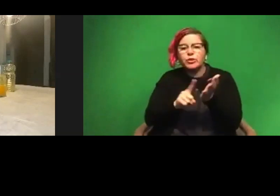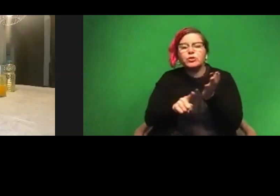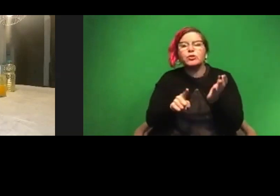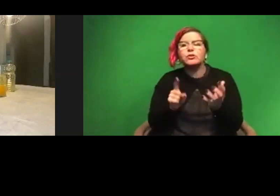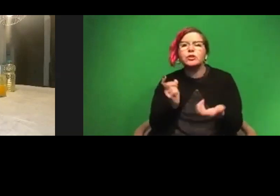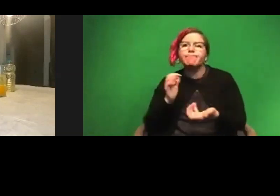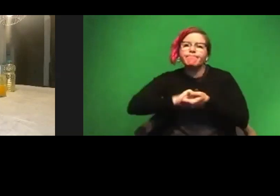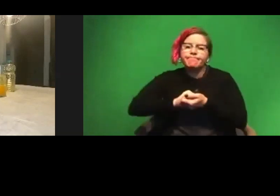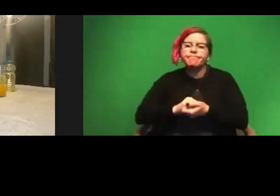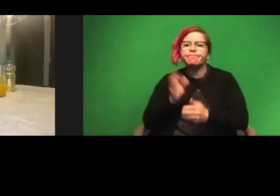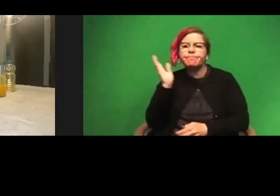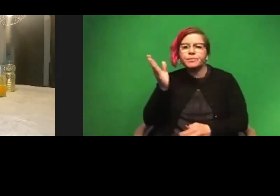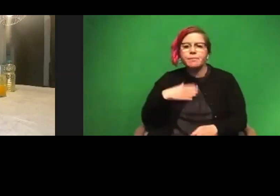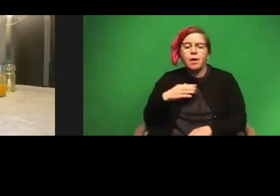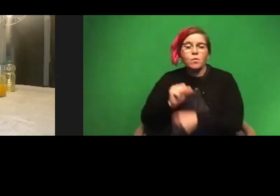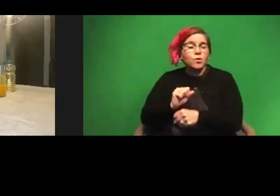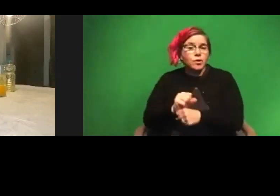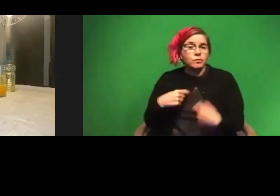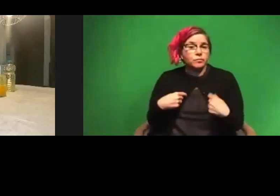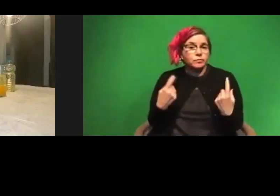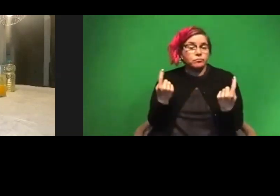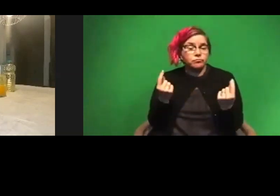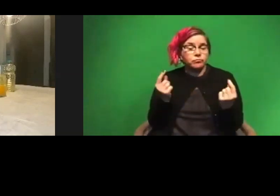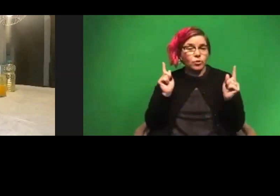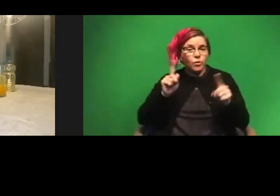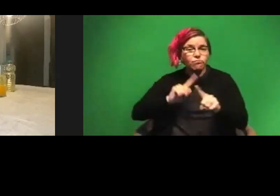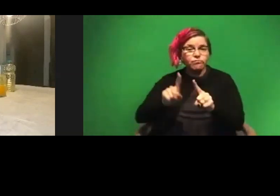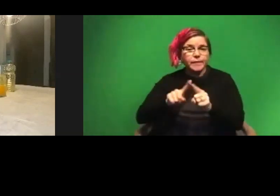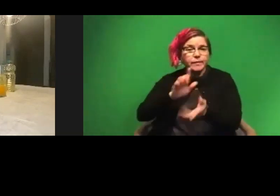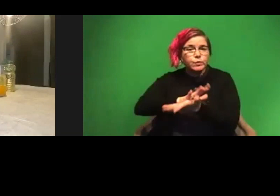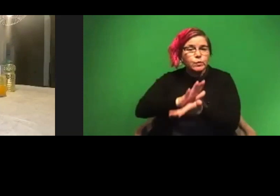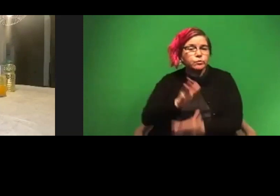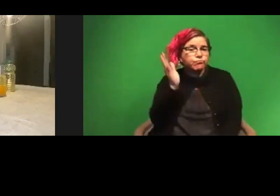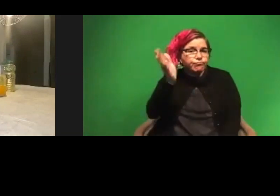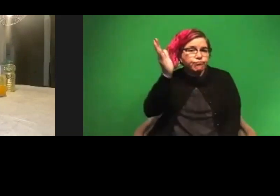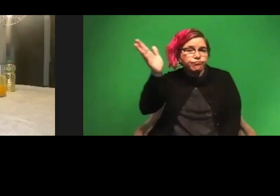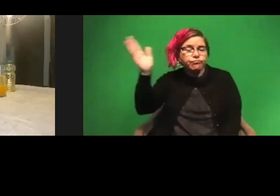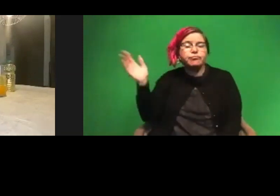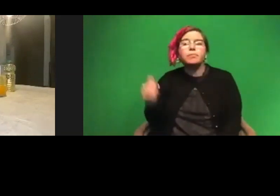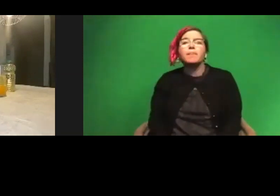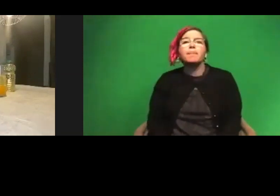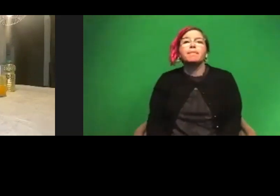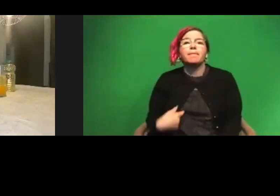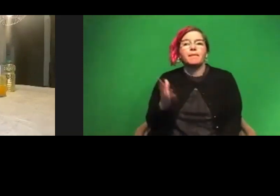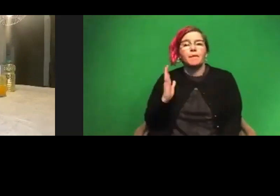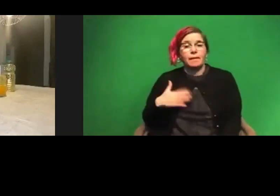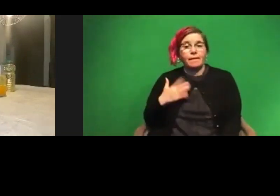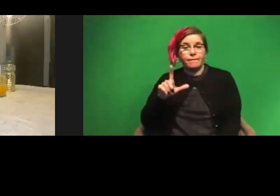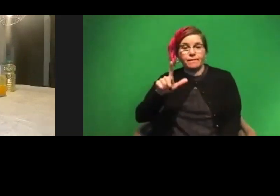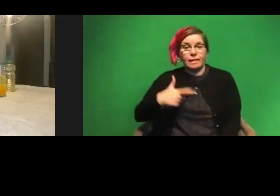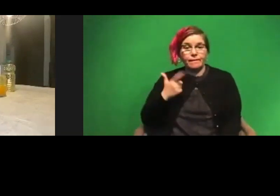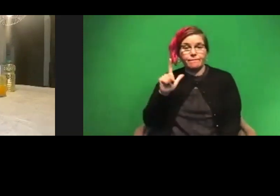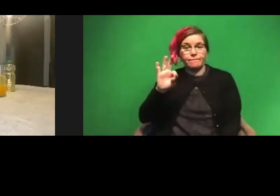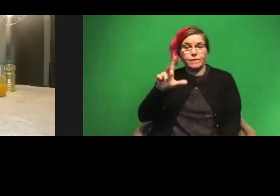and present my work. I've also gone to a few different schools to present my work. I, when I was living in Florida, I was constantly flying to